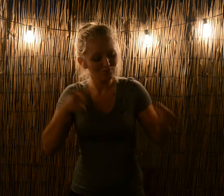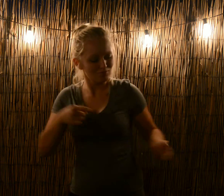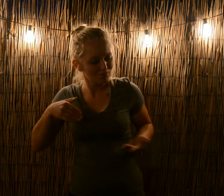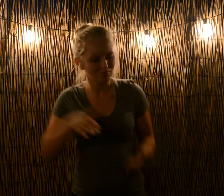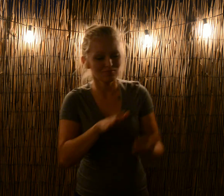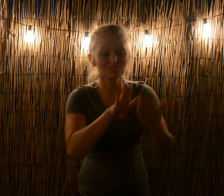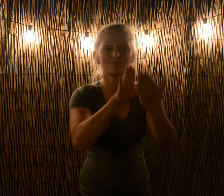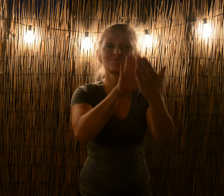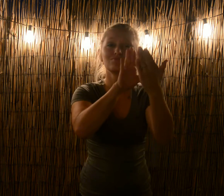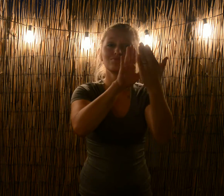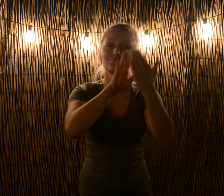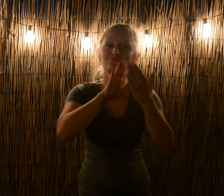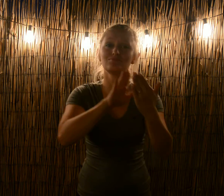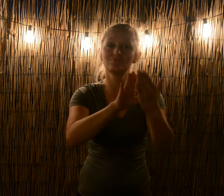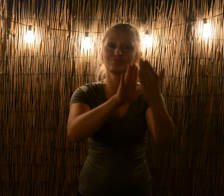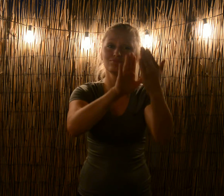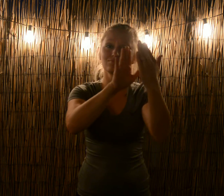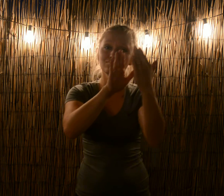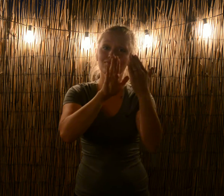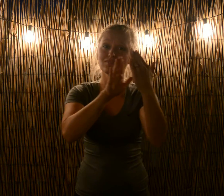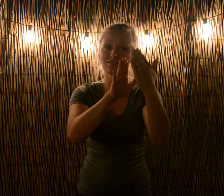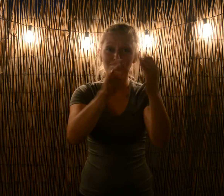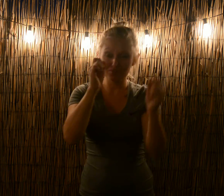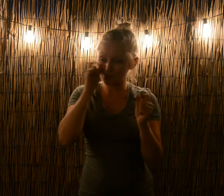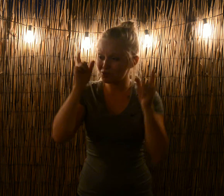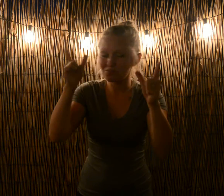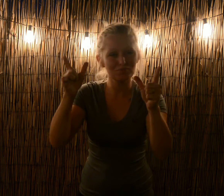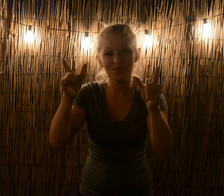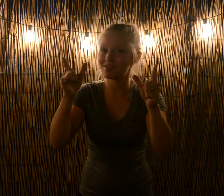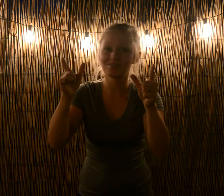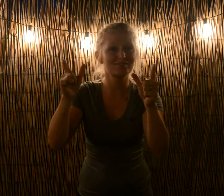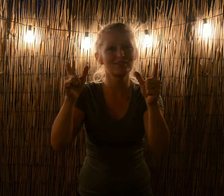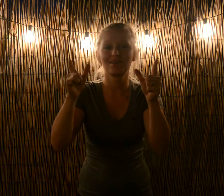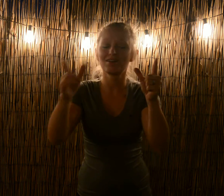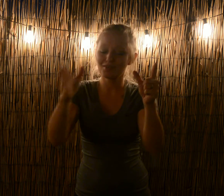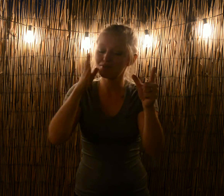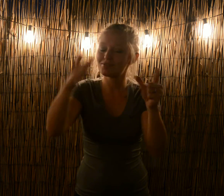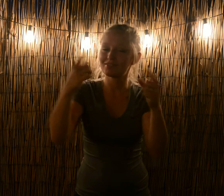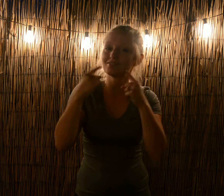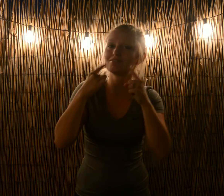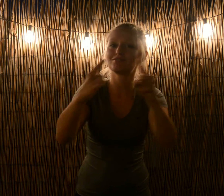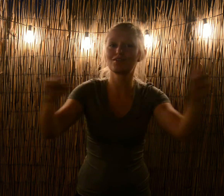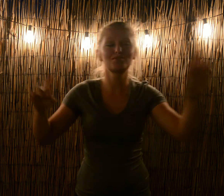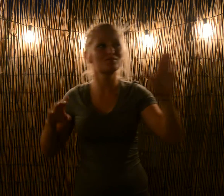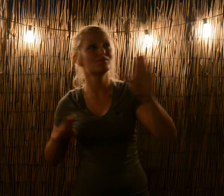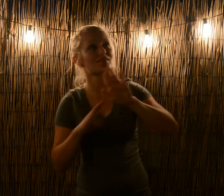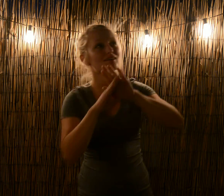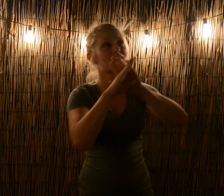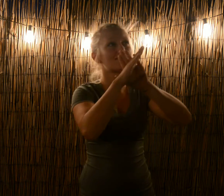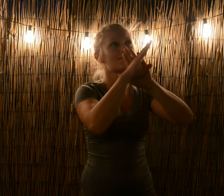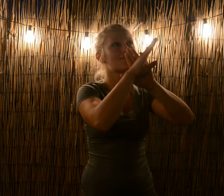Don't be surprised I will still rise